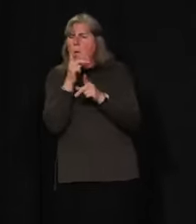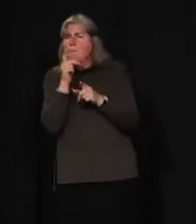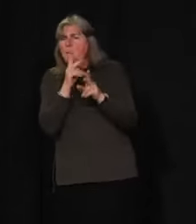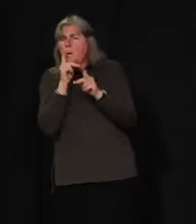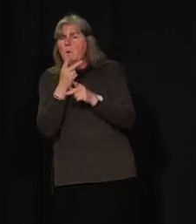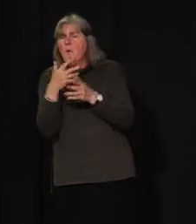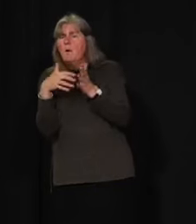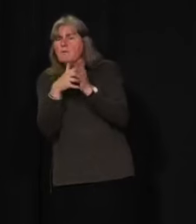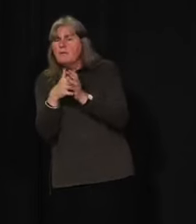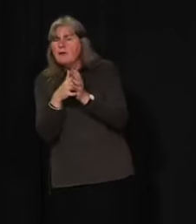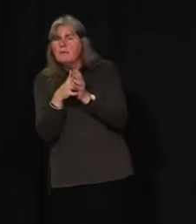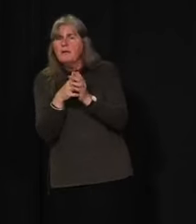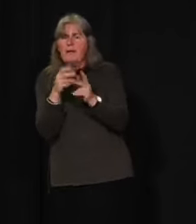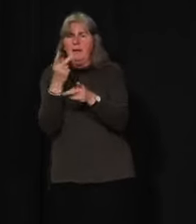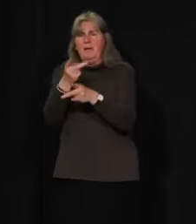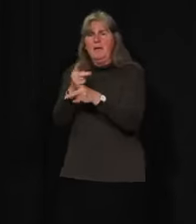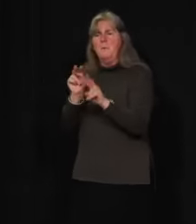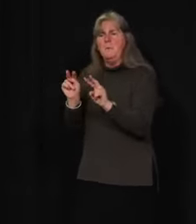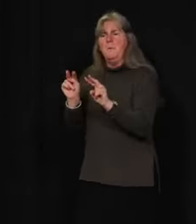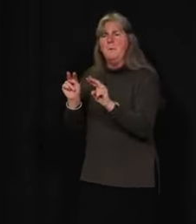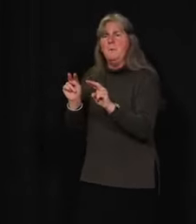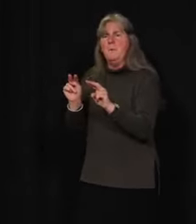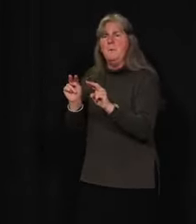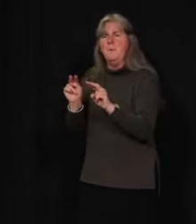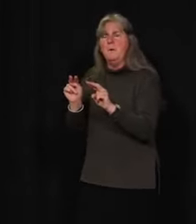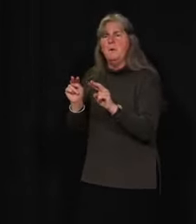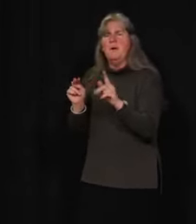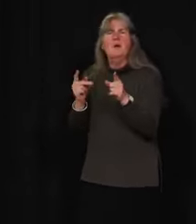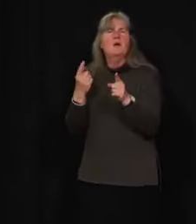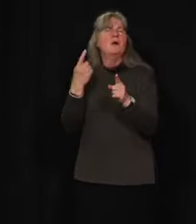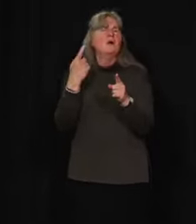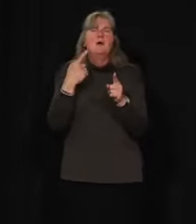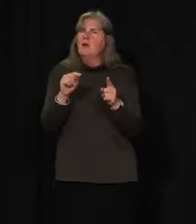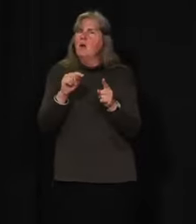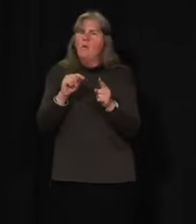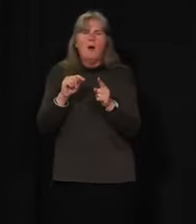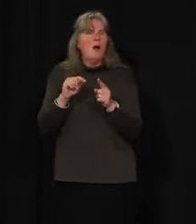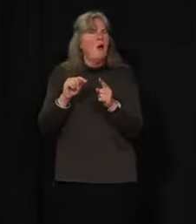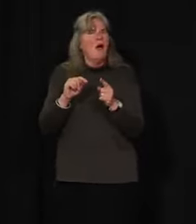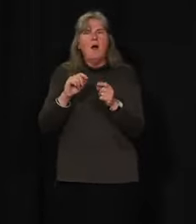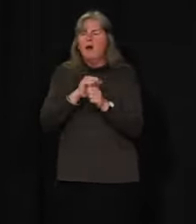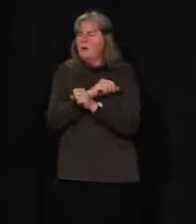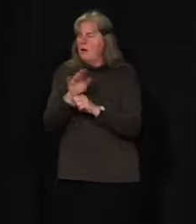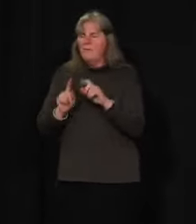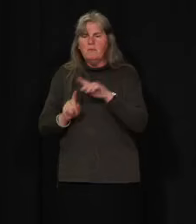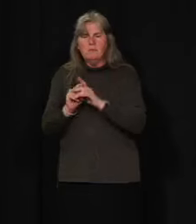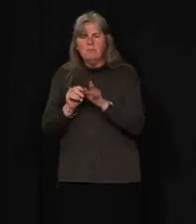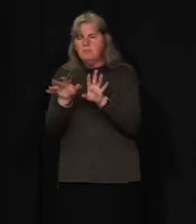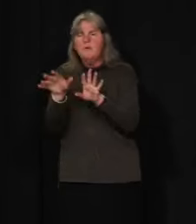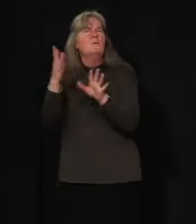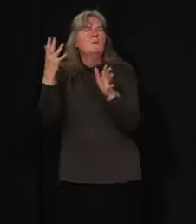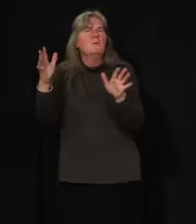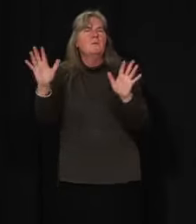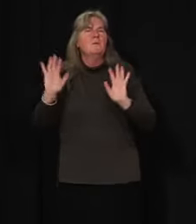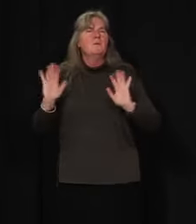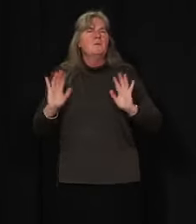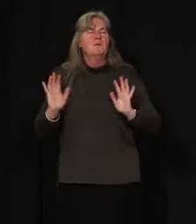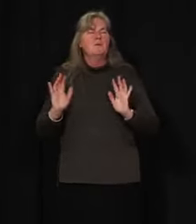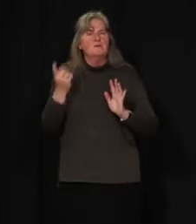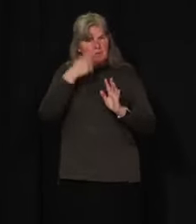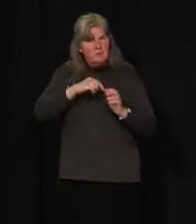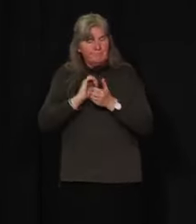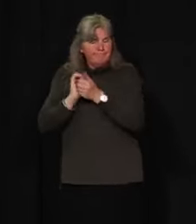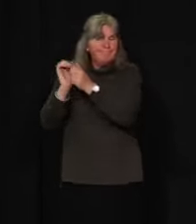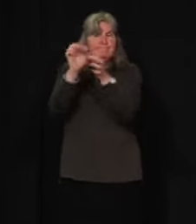vulnerable. None of us wants to get behind with community spread. And if we all do our jobs correctly, we can prevent that